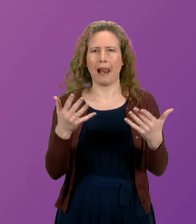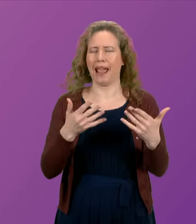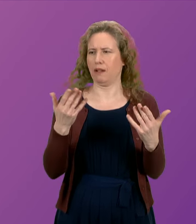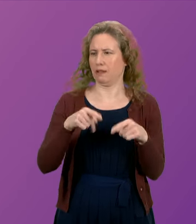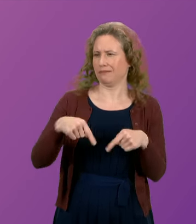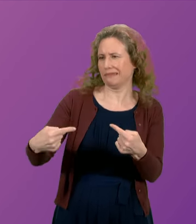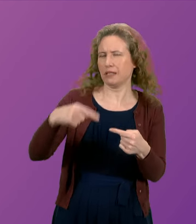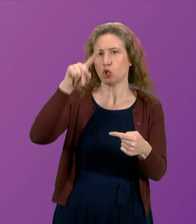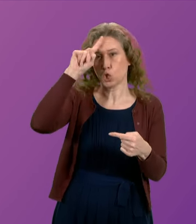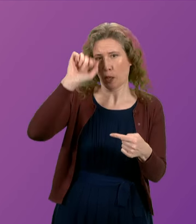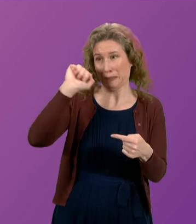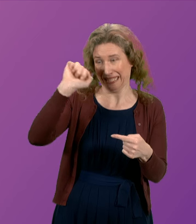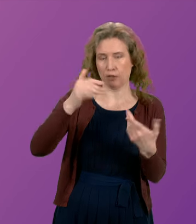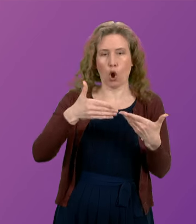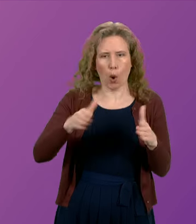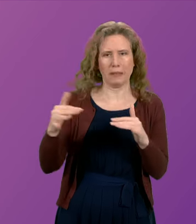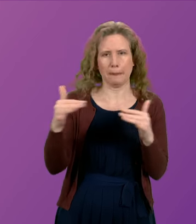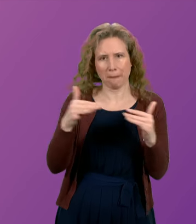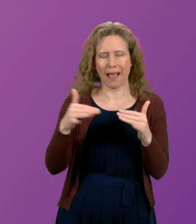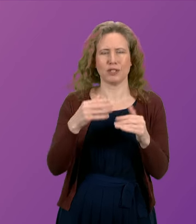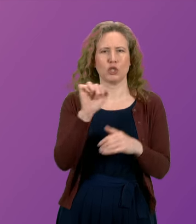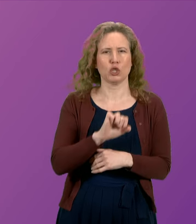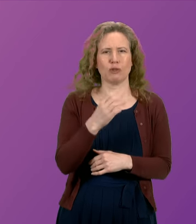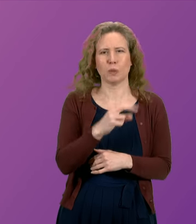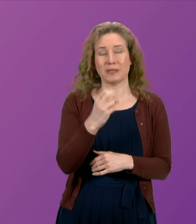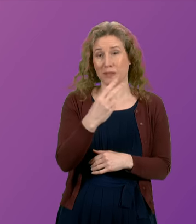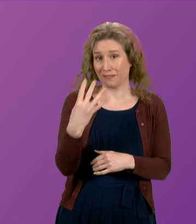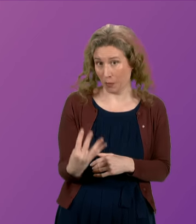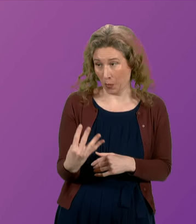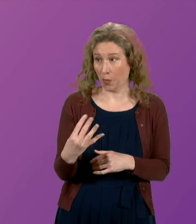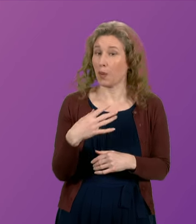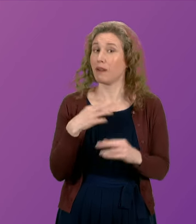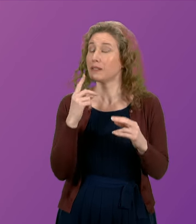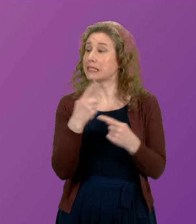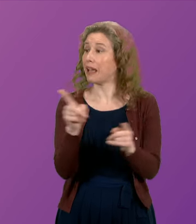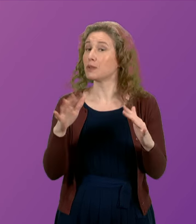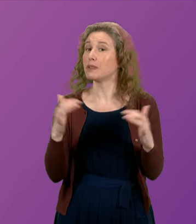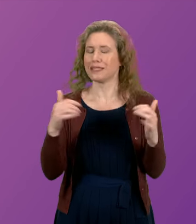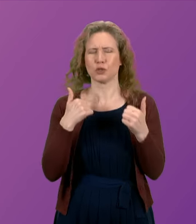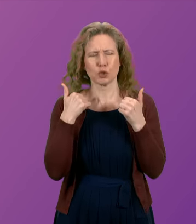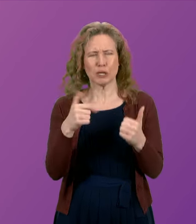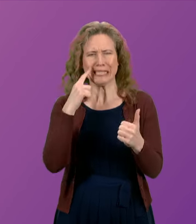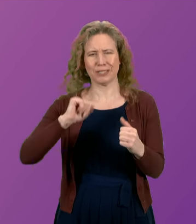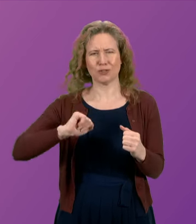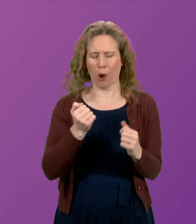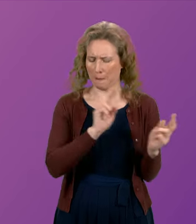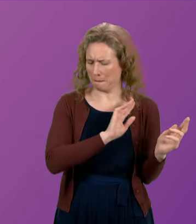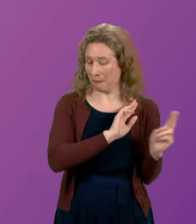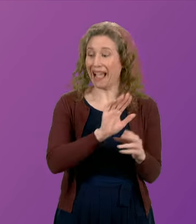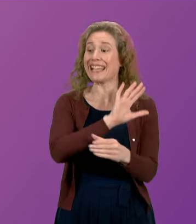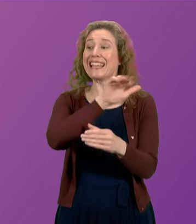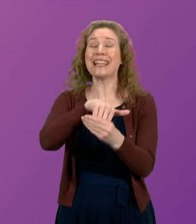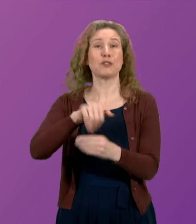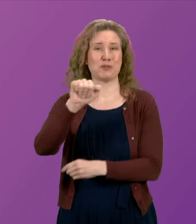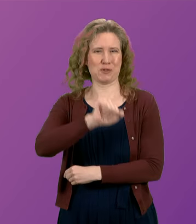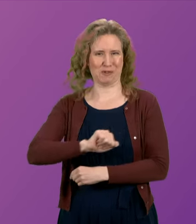Germany in the opening match of Euro 2024. If I can say this to Parliament, it's great to see Scotland back in Europe, where